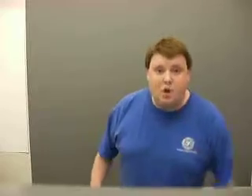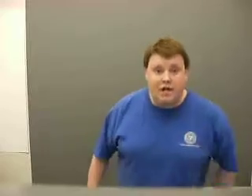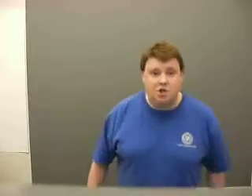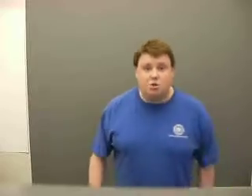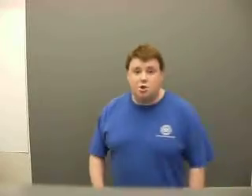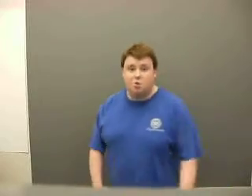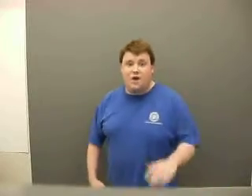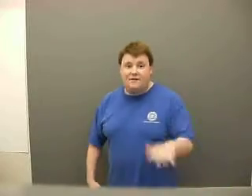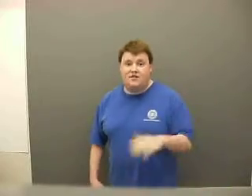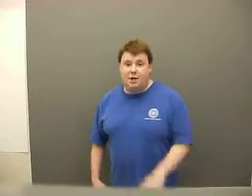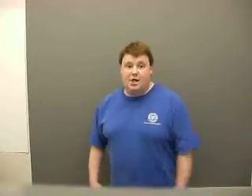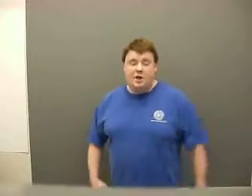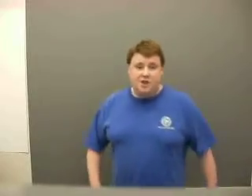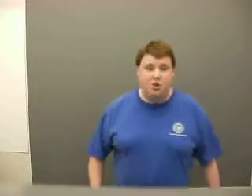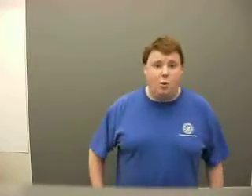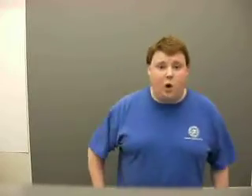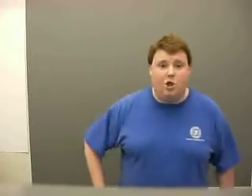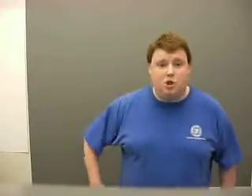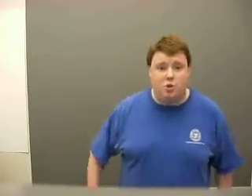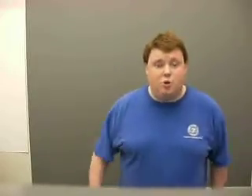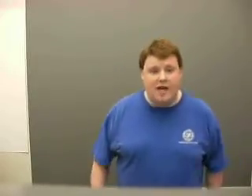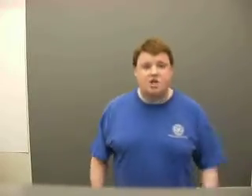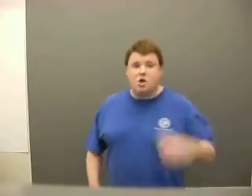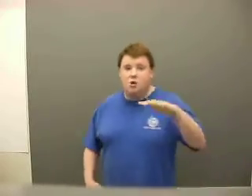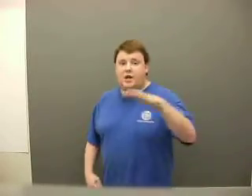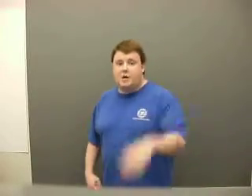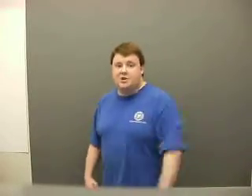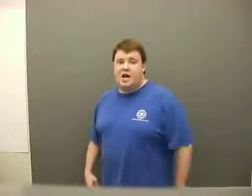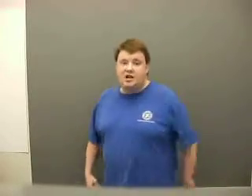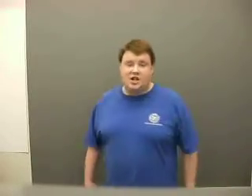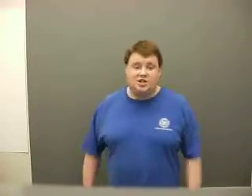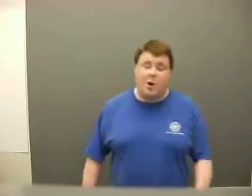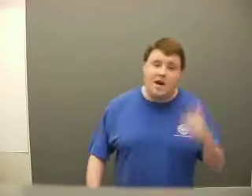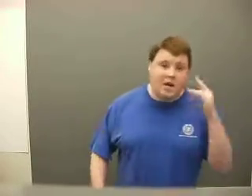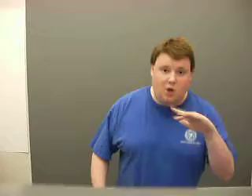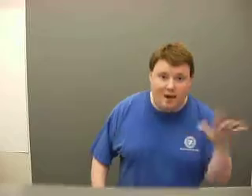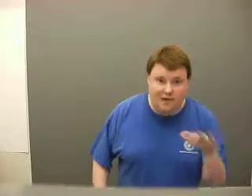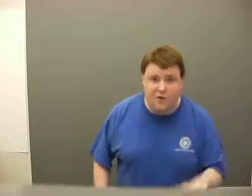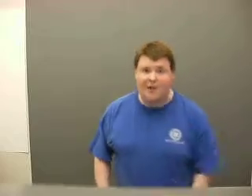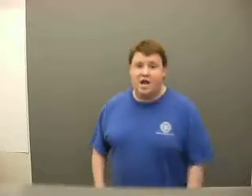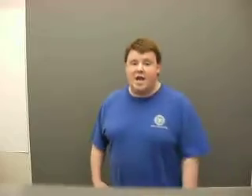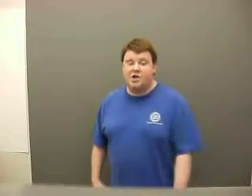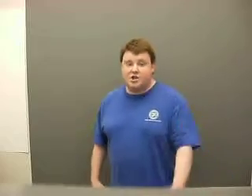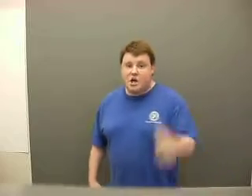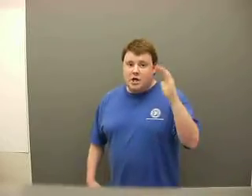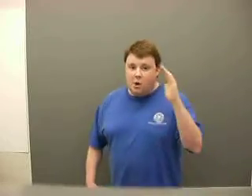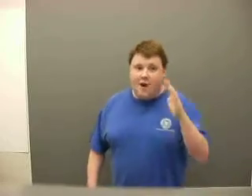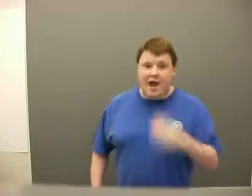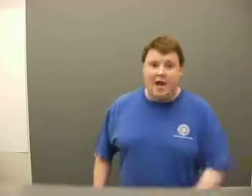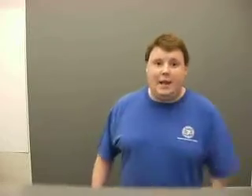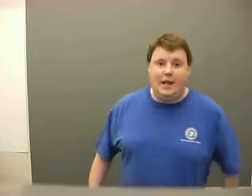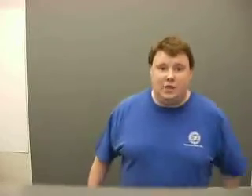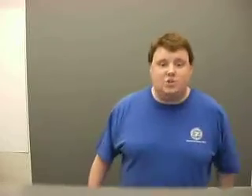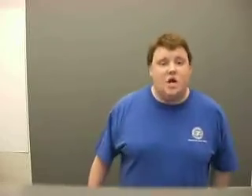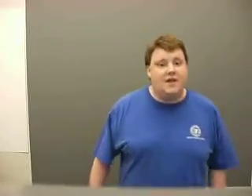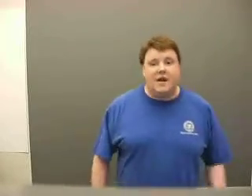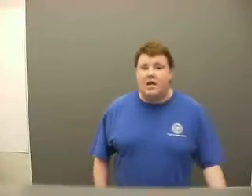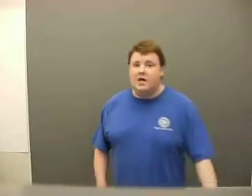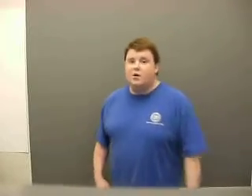get you to that facility that you want to do. Yes. You can get on stage. Yes. Go ahead. Don't matter if you have to age. Just go ahead and let loose that inner